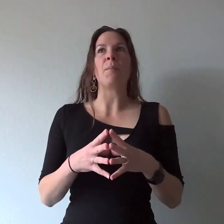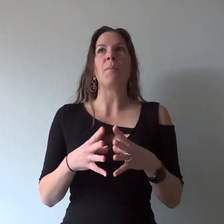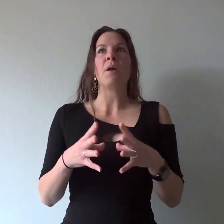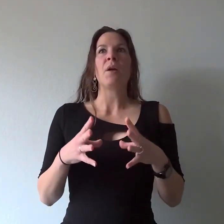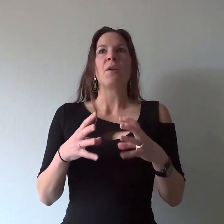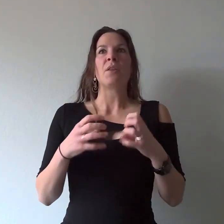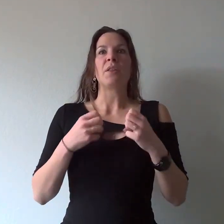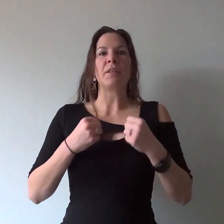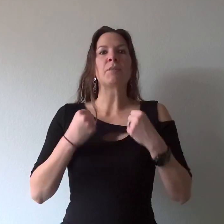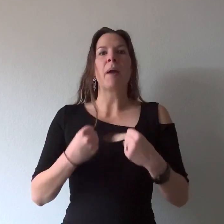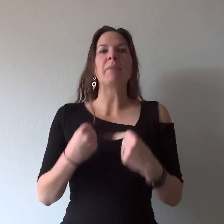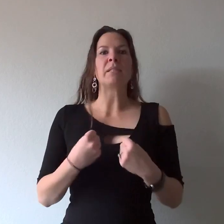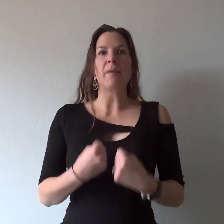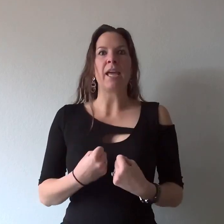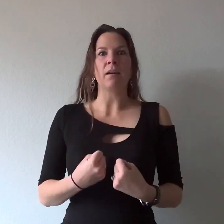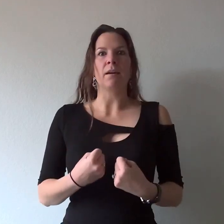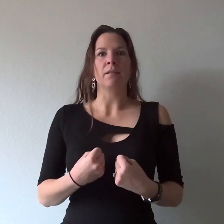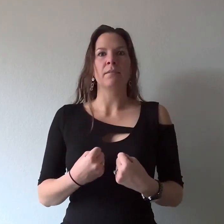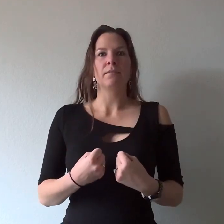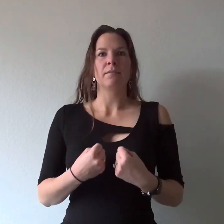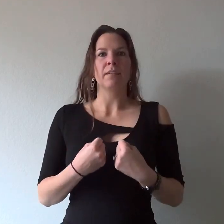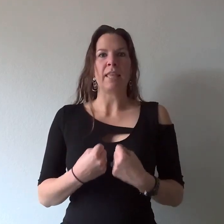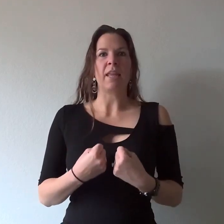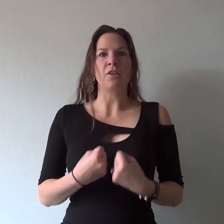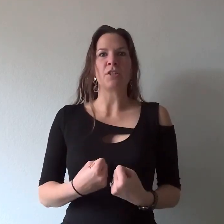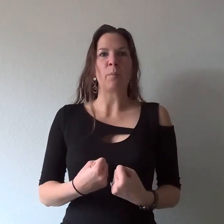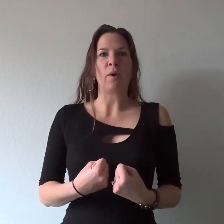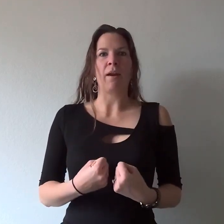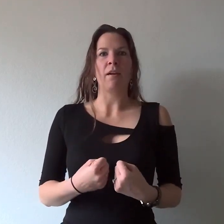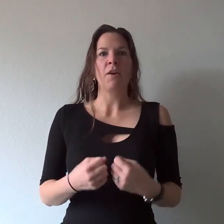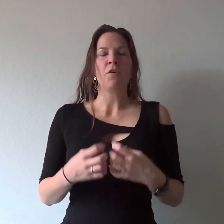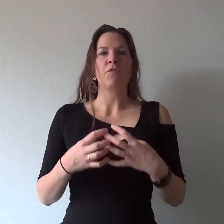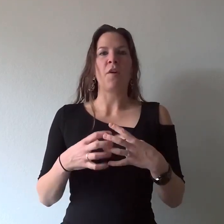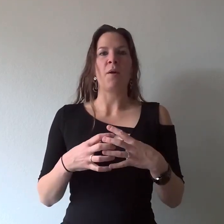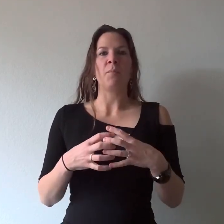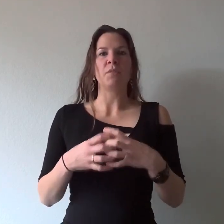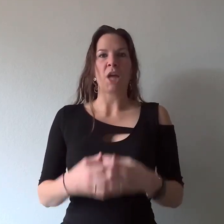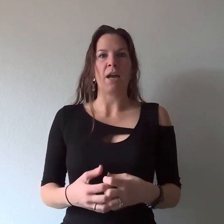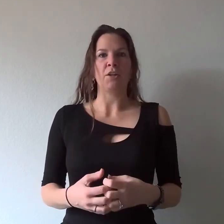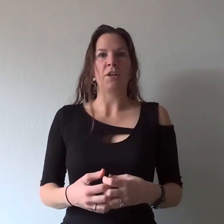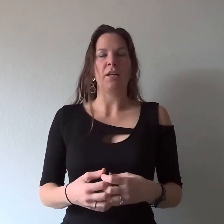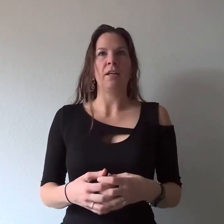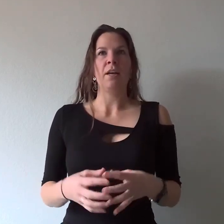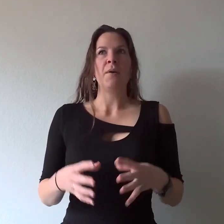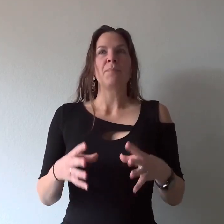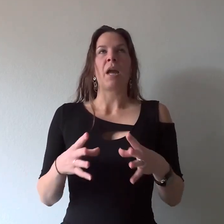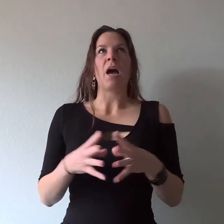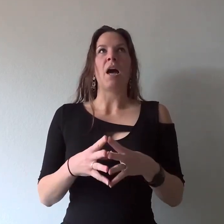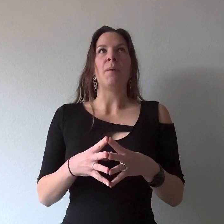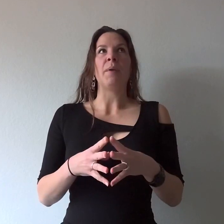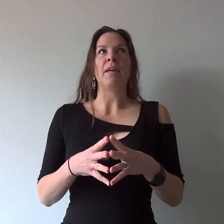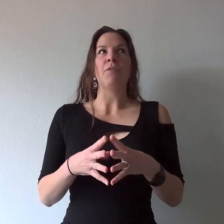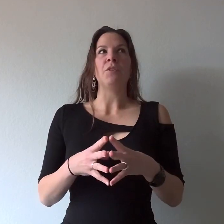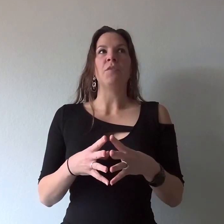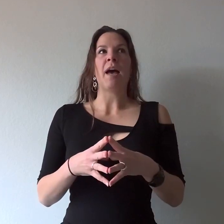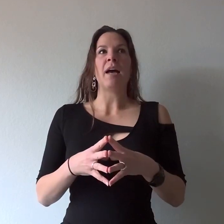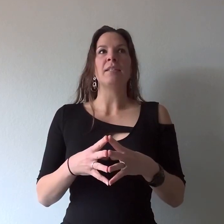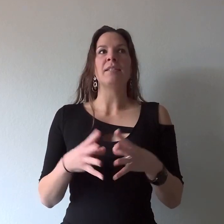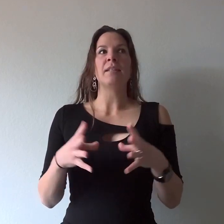there's probably some anger in there somewhere from childhood um if you've had some